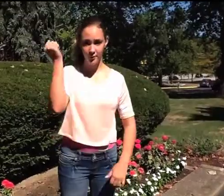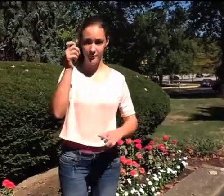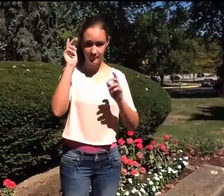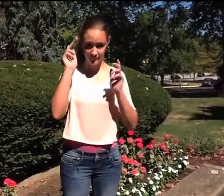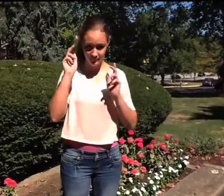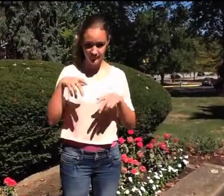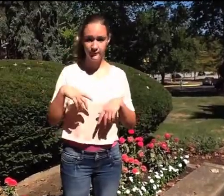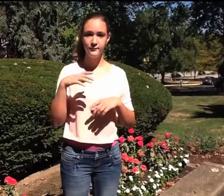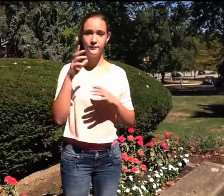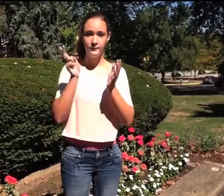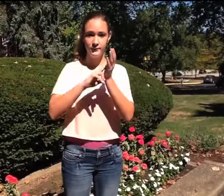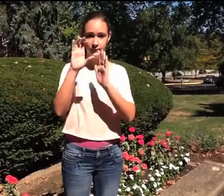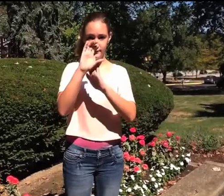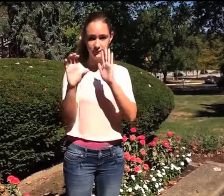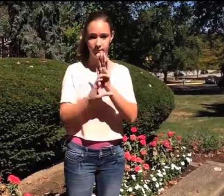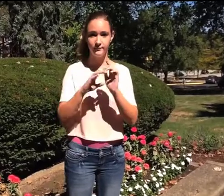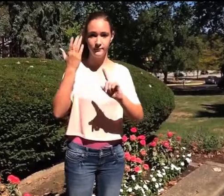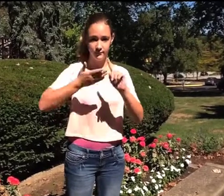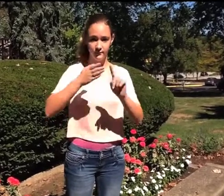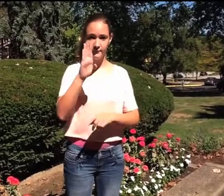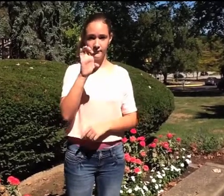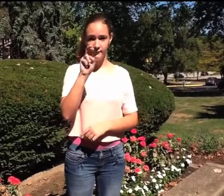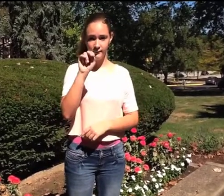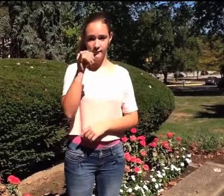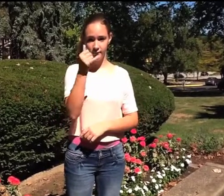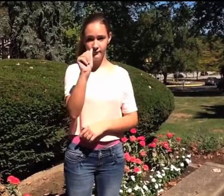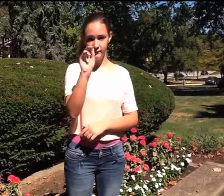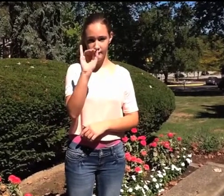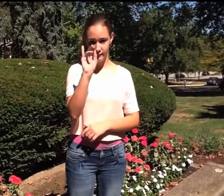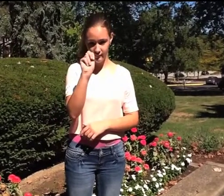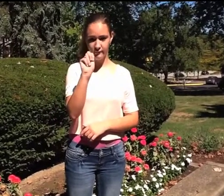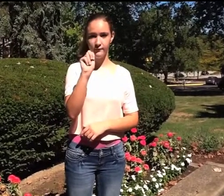The oldest person to sign the Constitution was Benjamin Franklin.